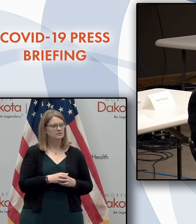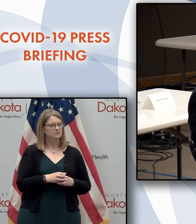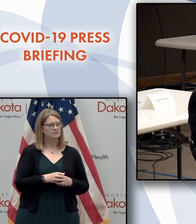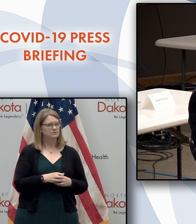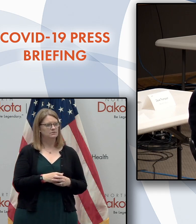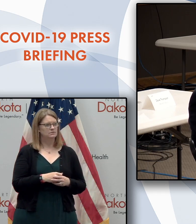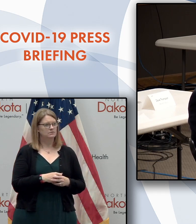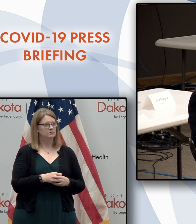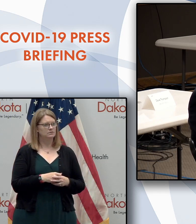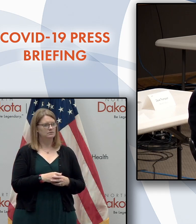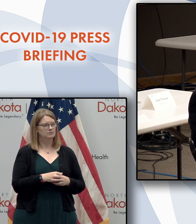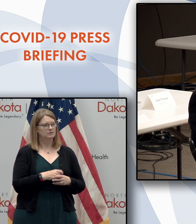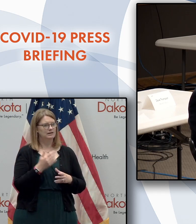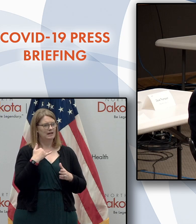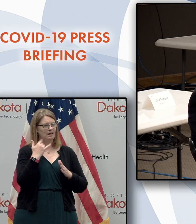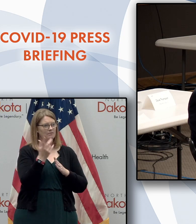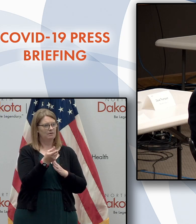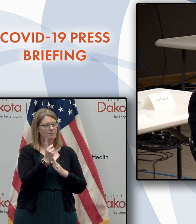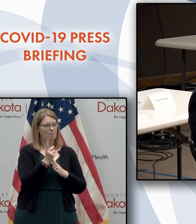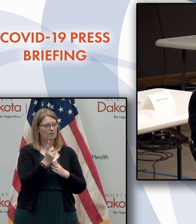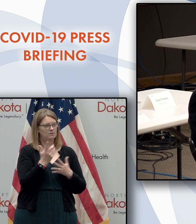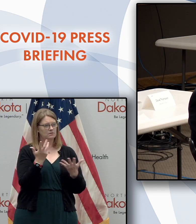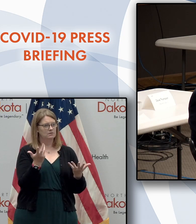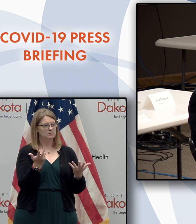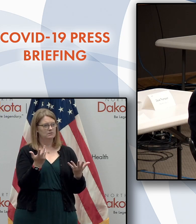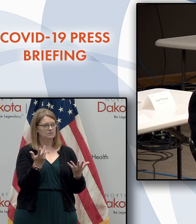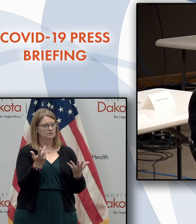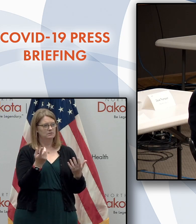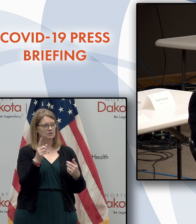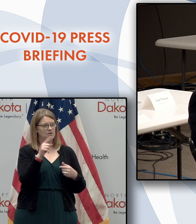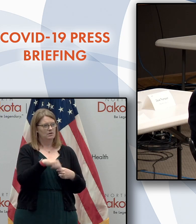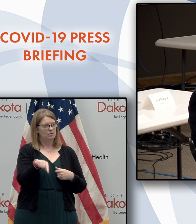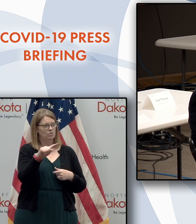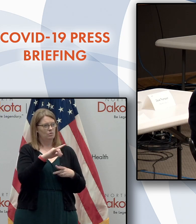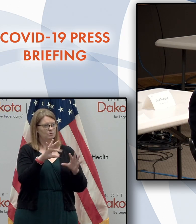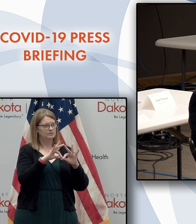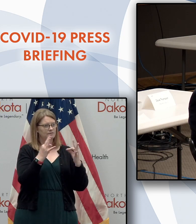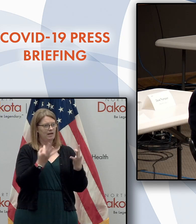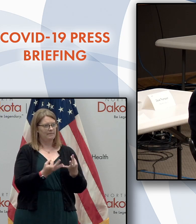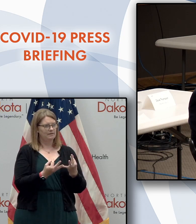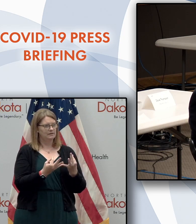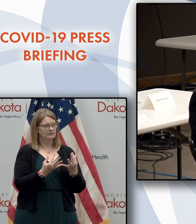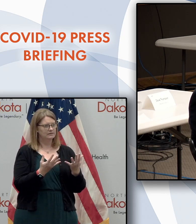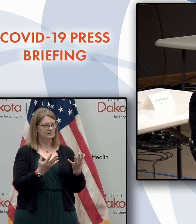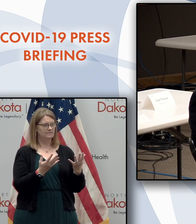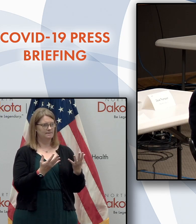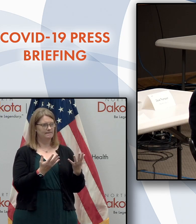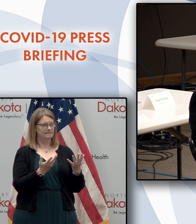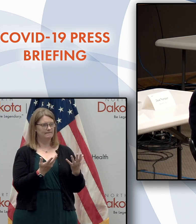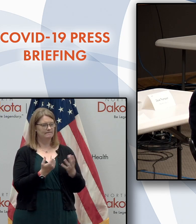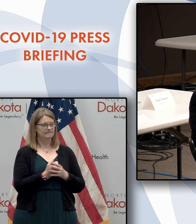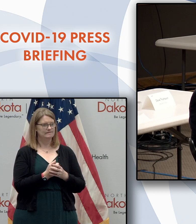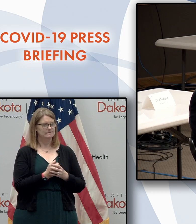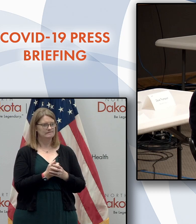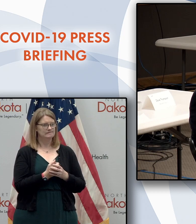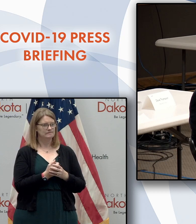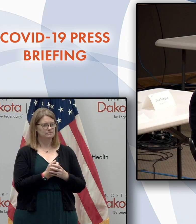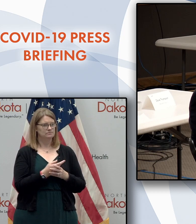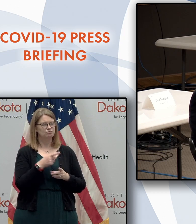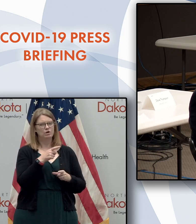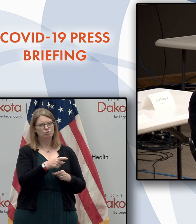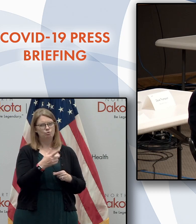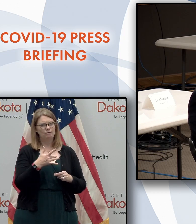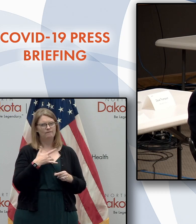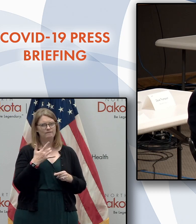has, we'll, we'll take a moment and address those families as to, uh, what, what you